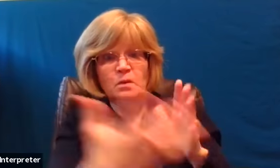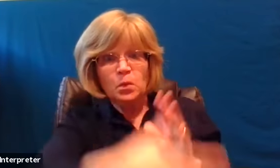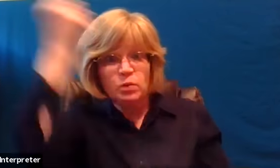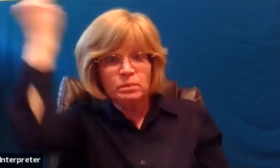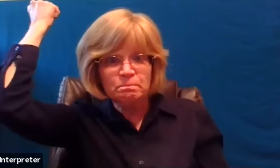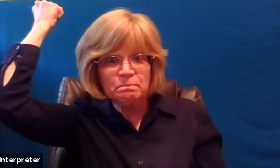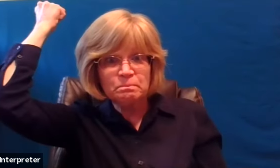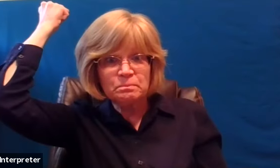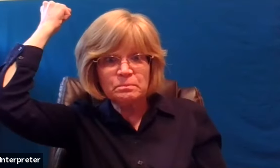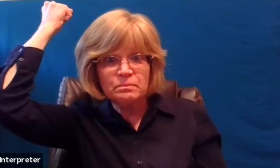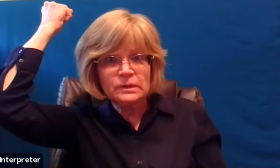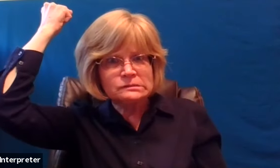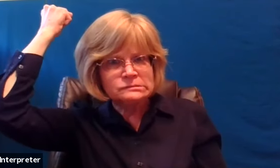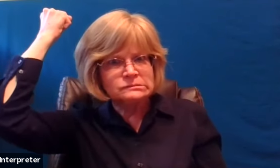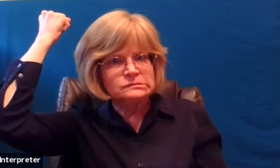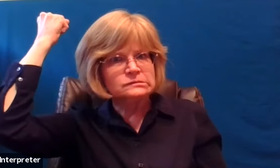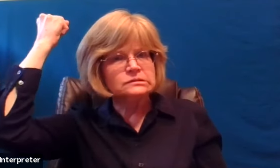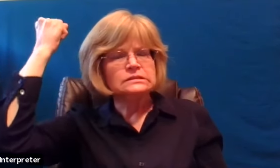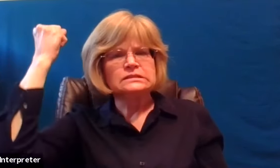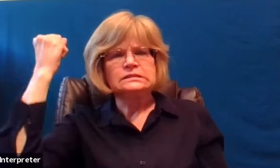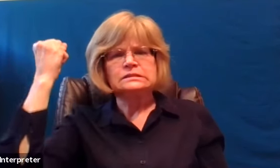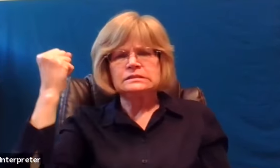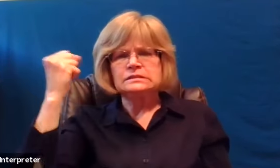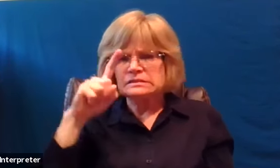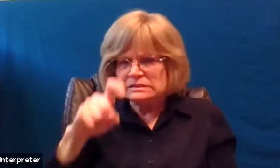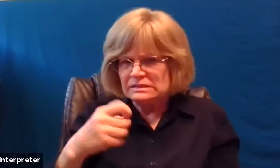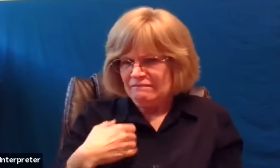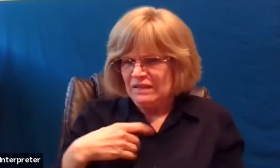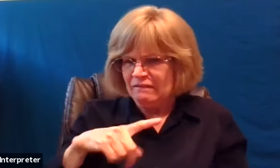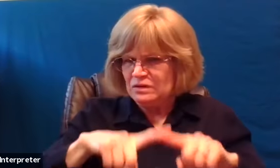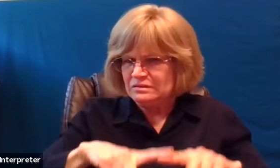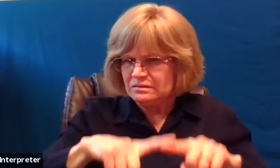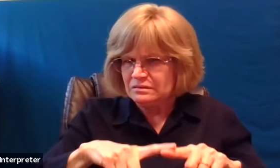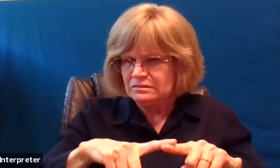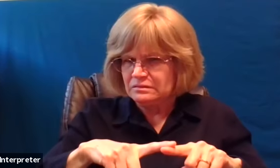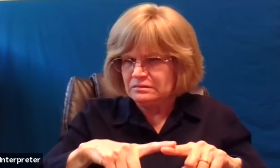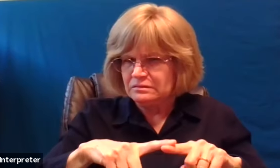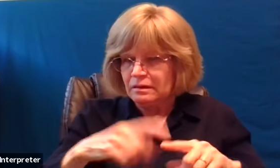so there must be a condition albeit a hidden one